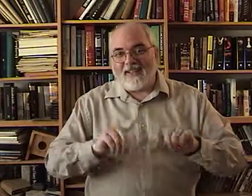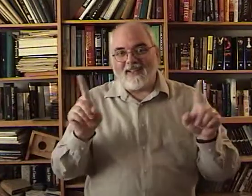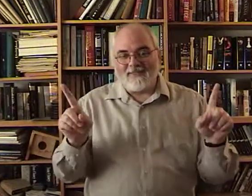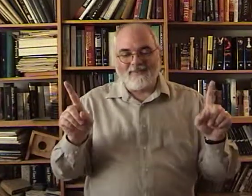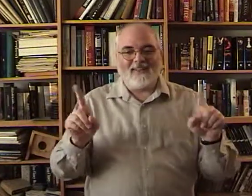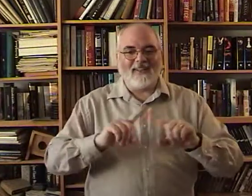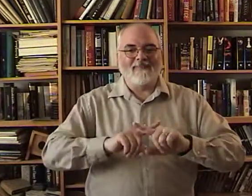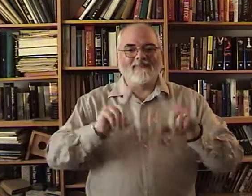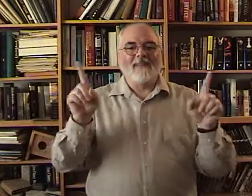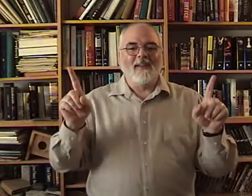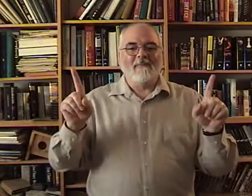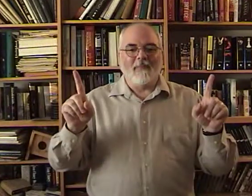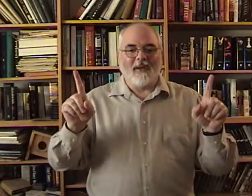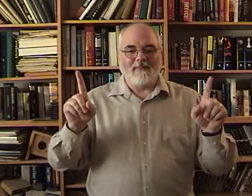now. Right. But.